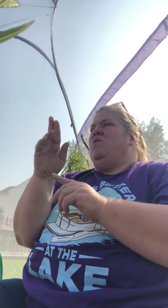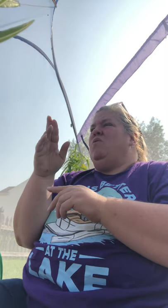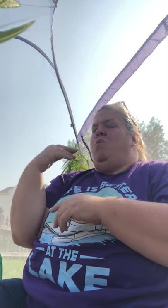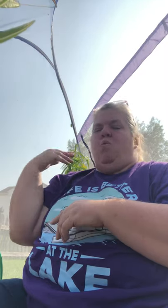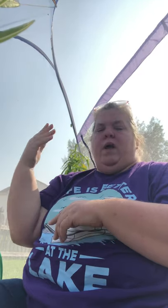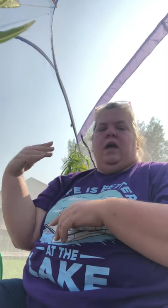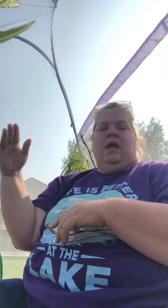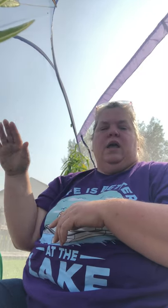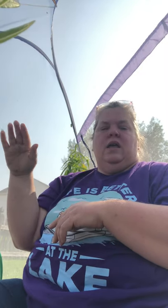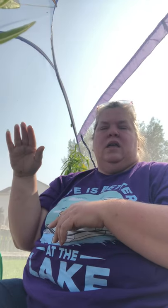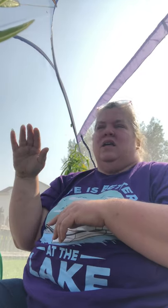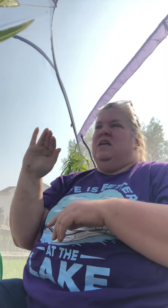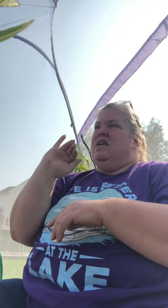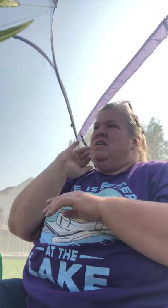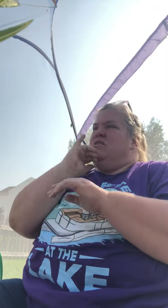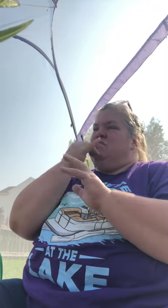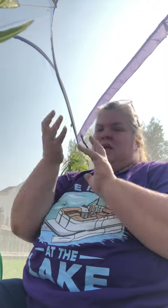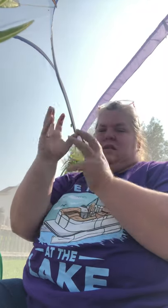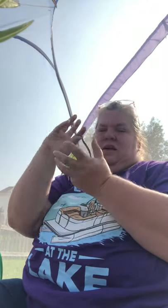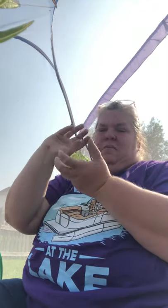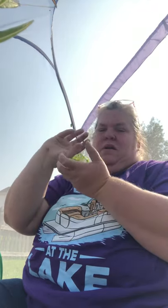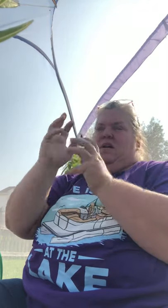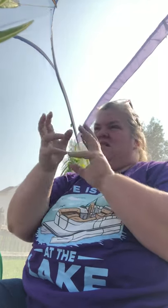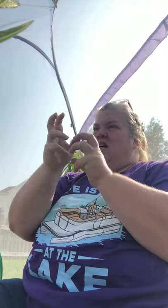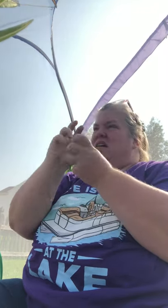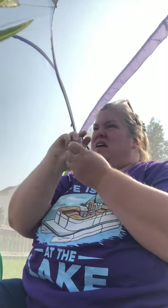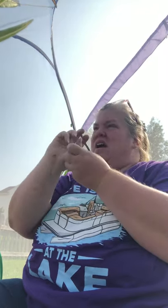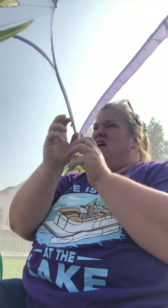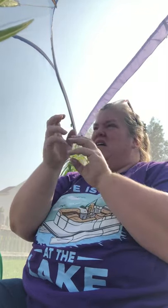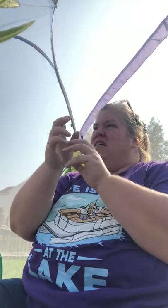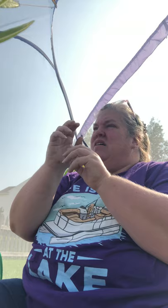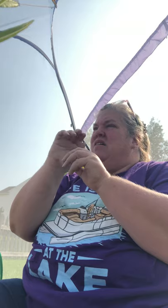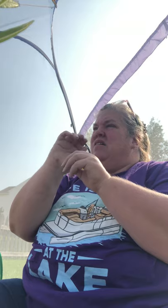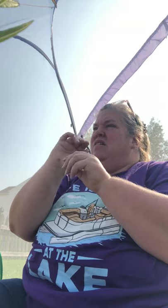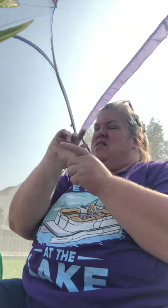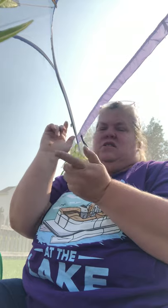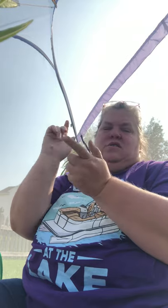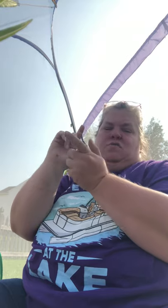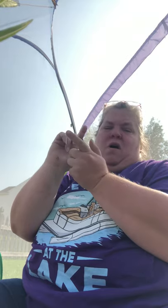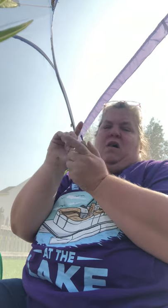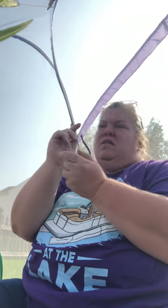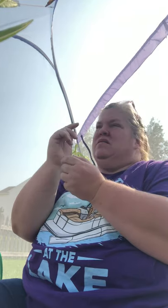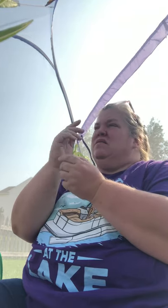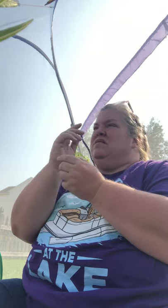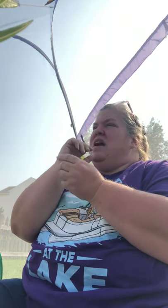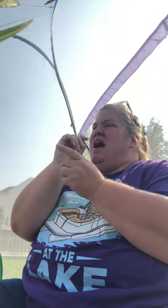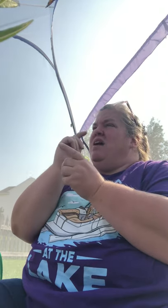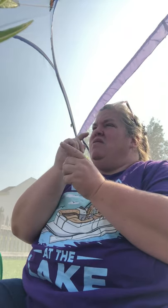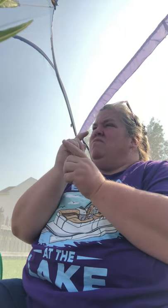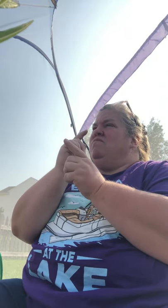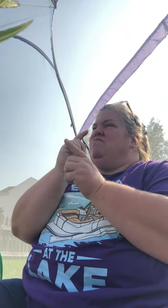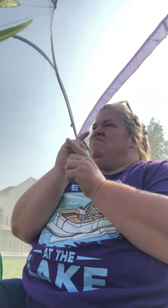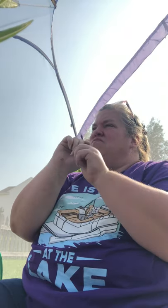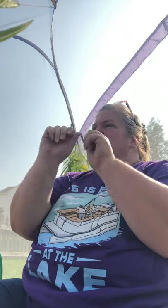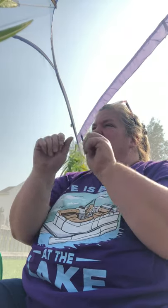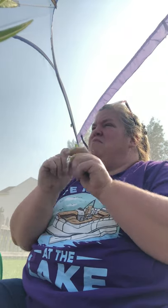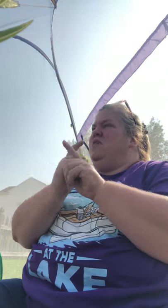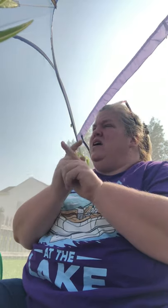wing is messed up it's all kind of it's small and not shaped right